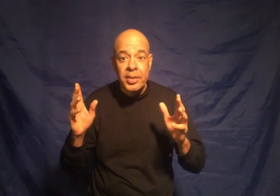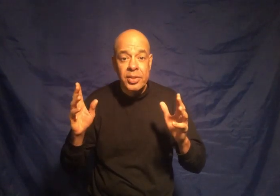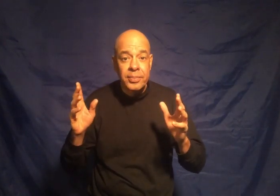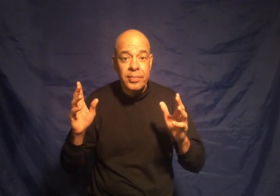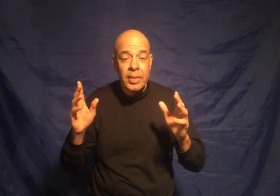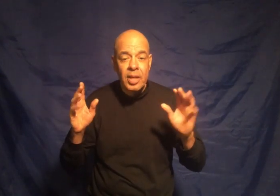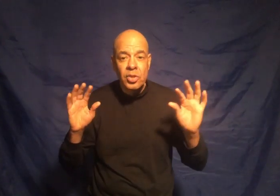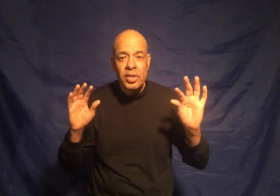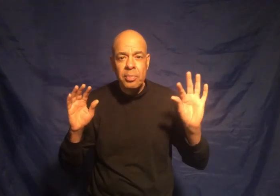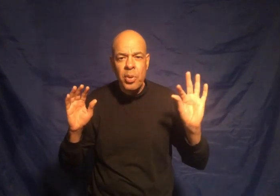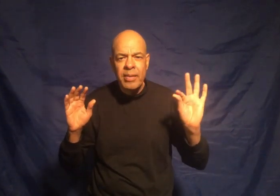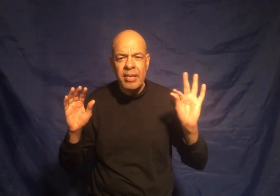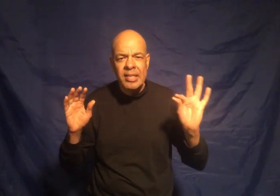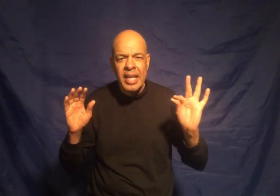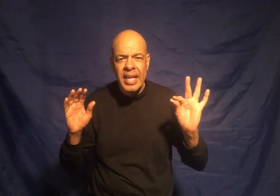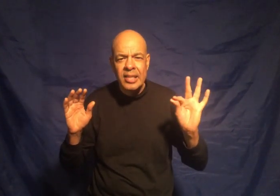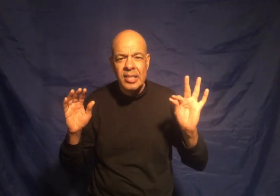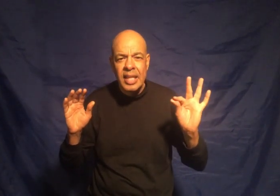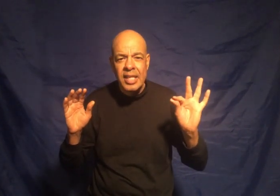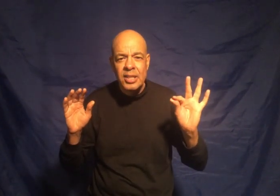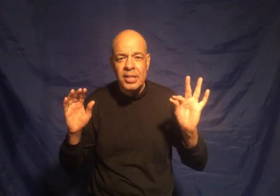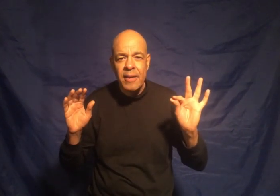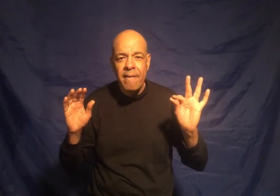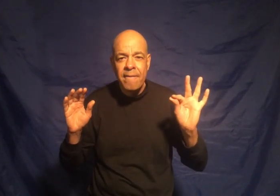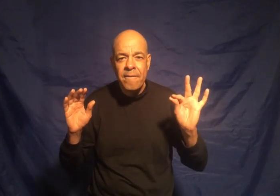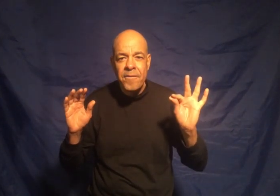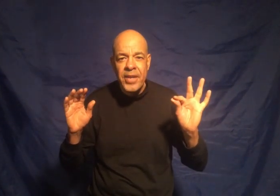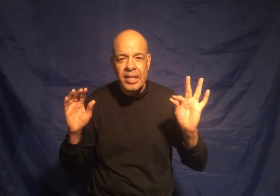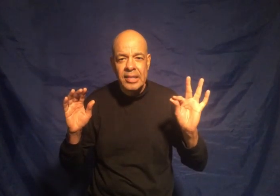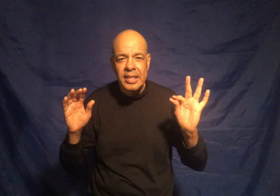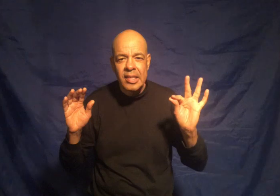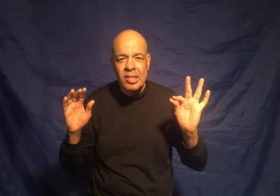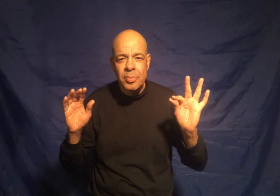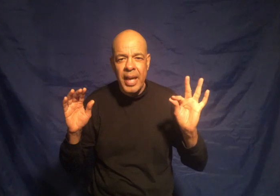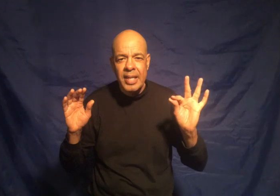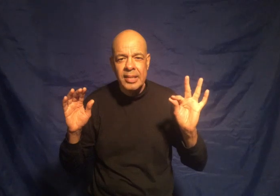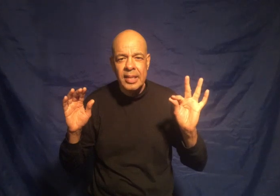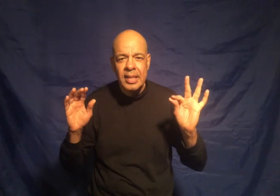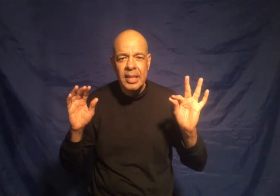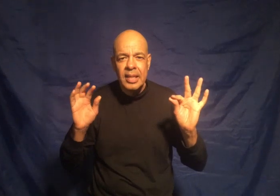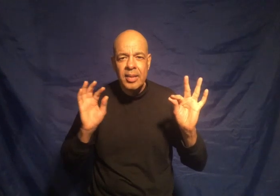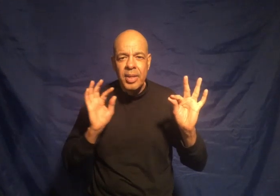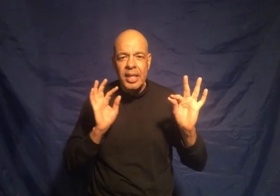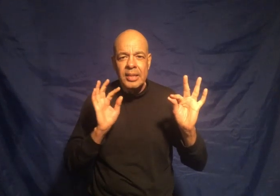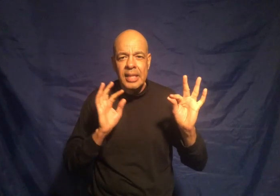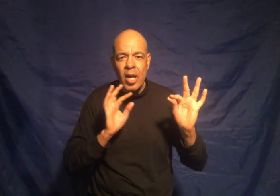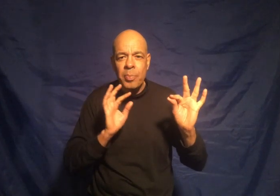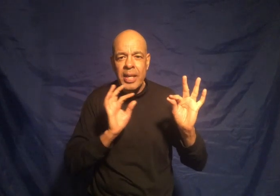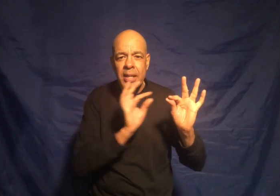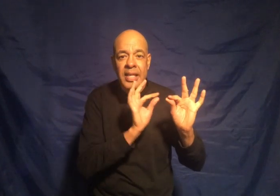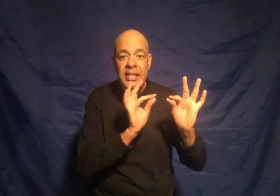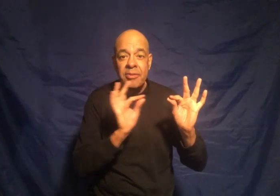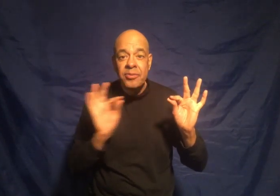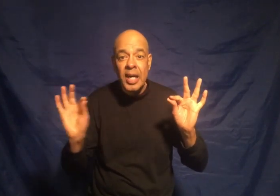so it's important that this hand stays fixed in space because it's helping define